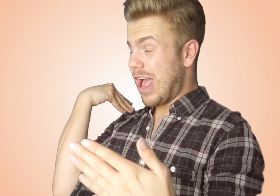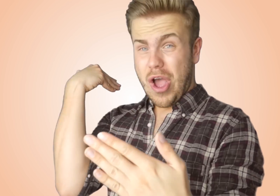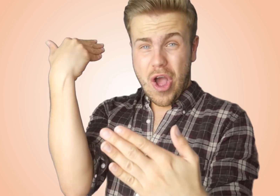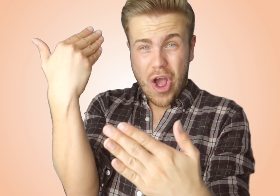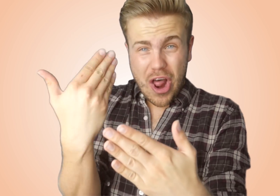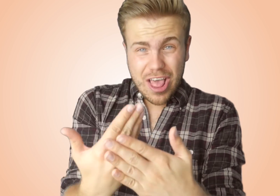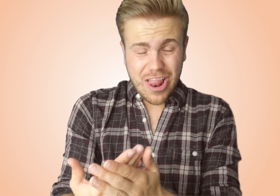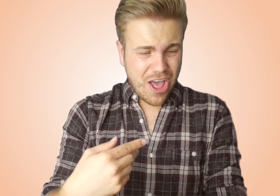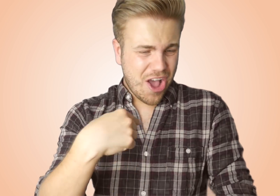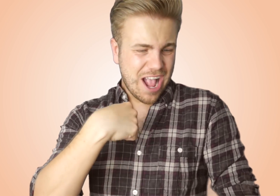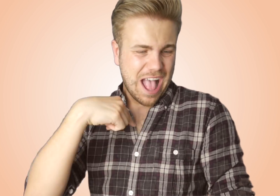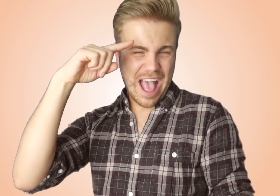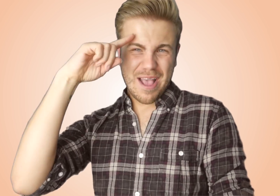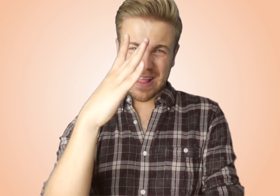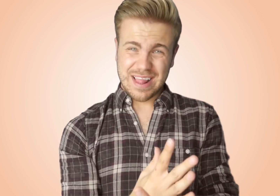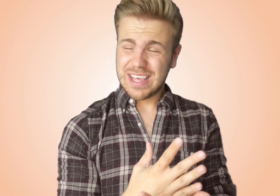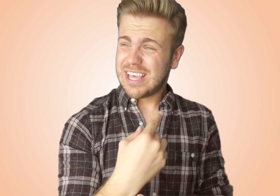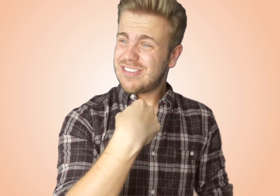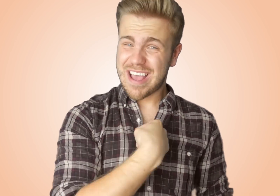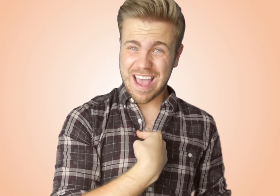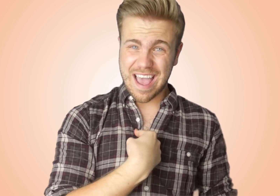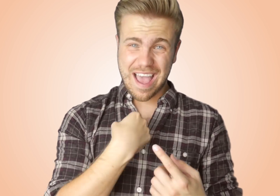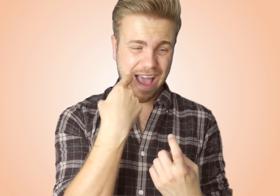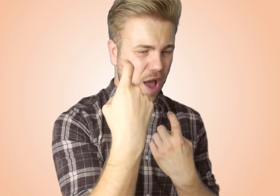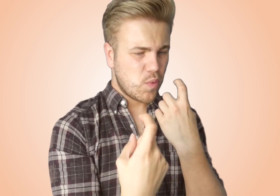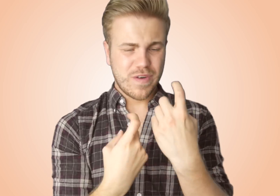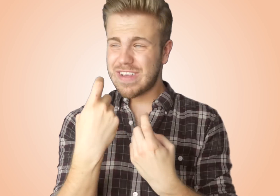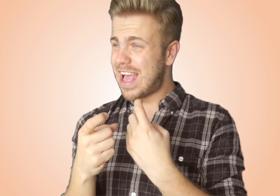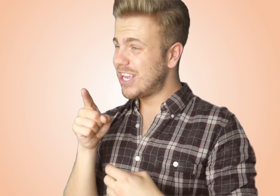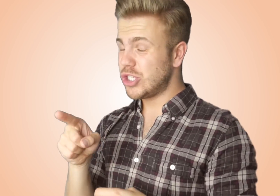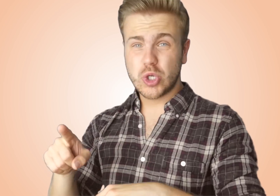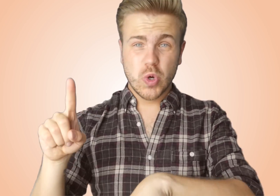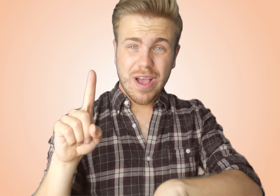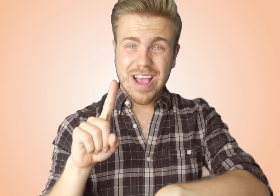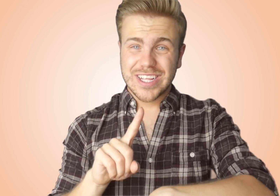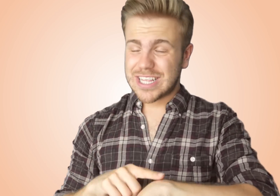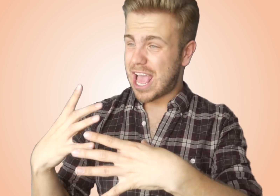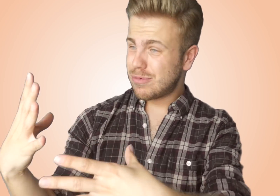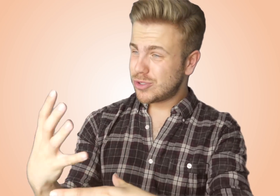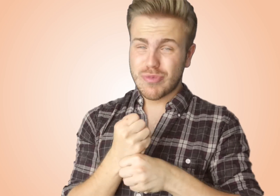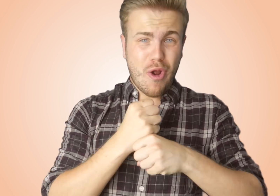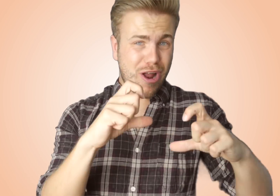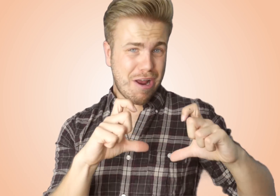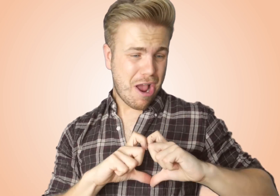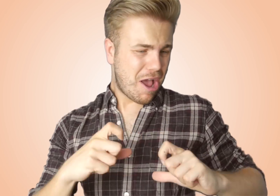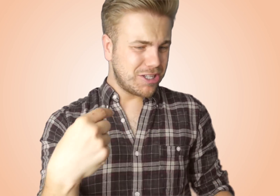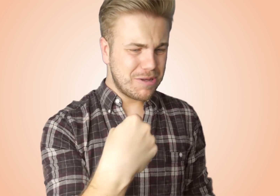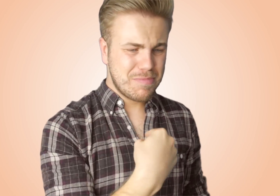And all along I believed I would find you Time has brought your heart to